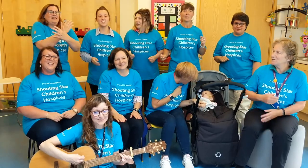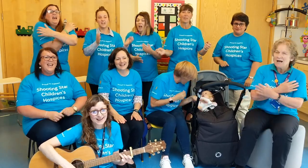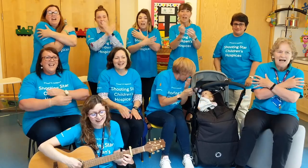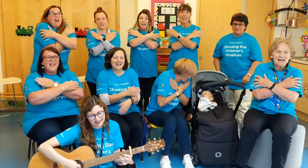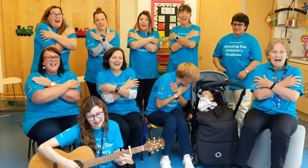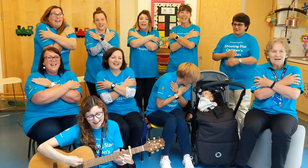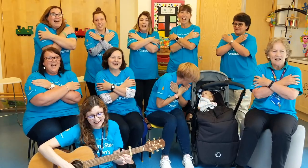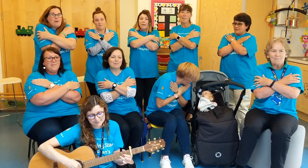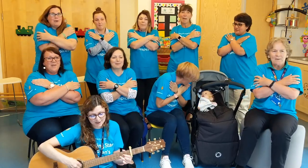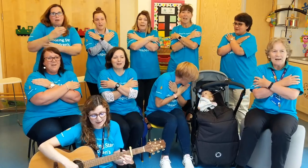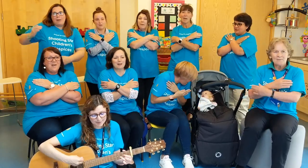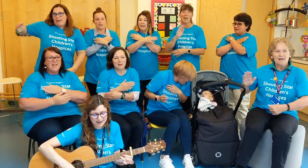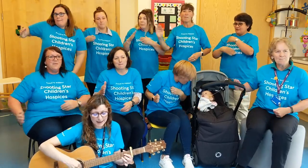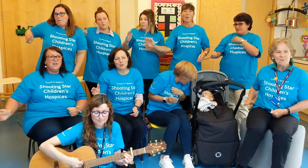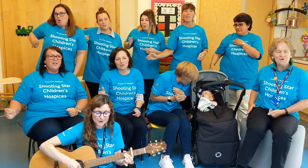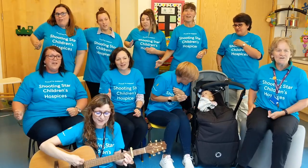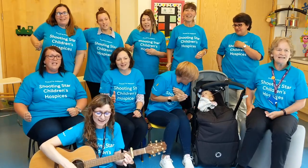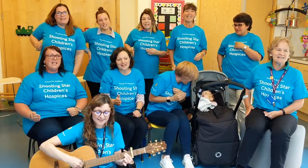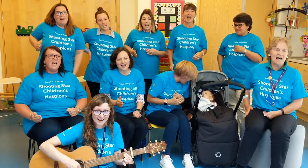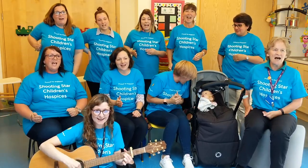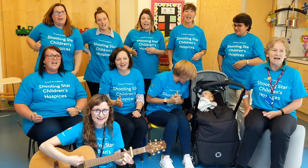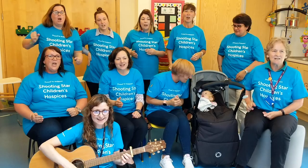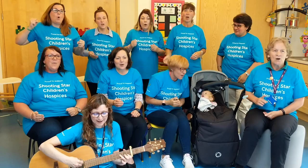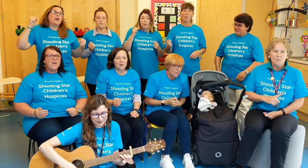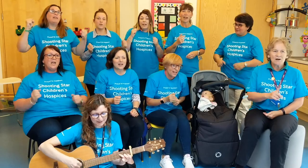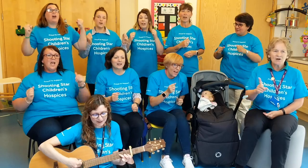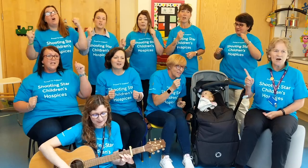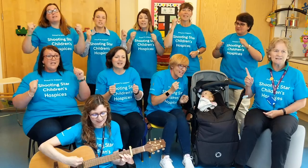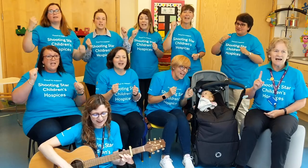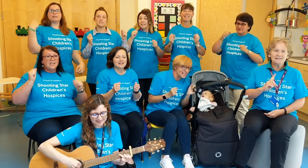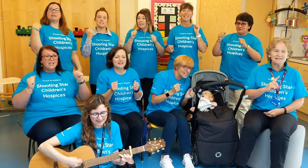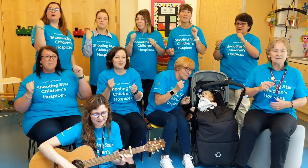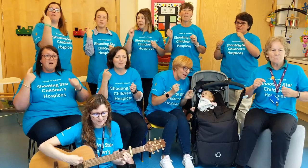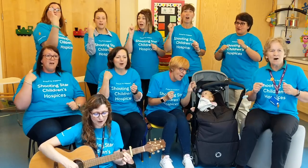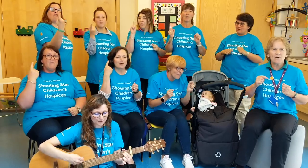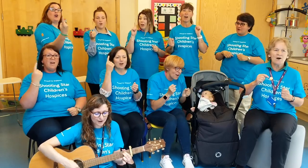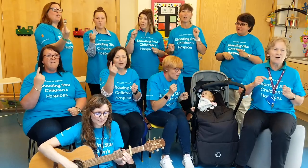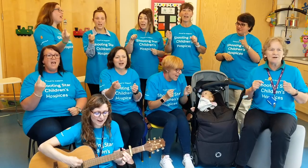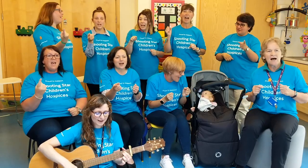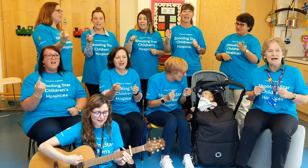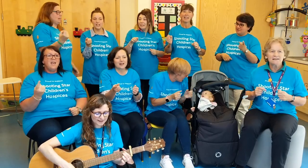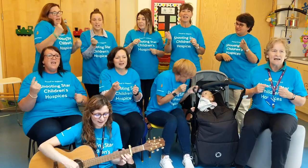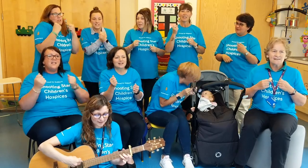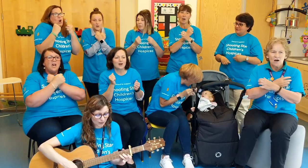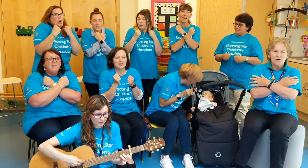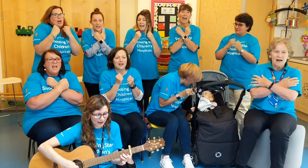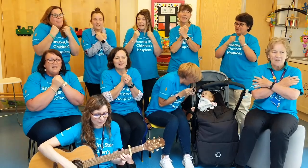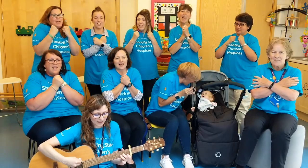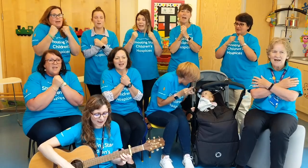I love baby, move me tight We'll go dance tomorrow night It's cold out there,